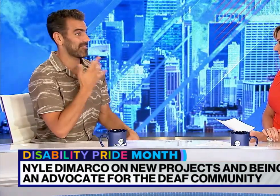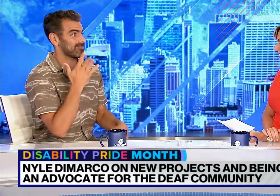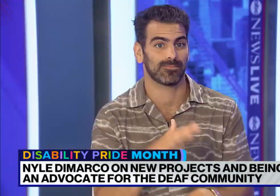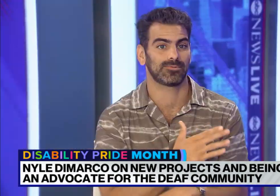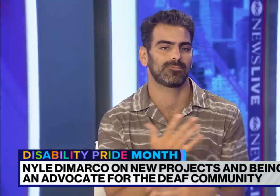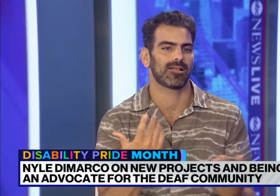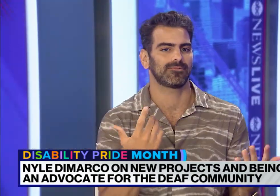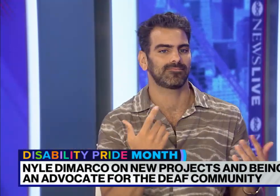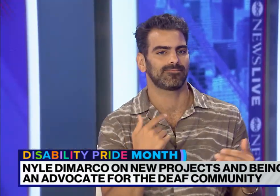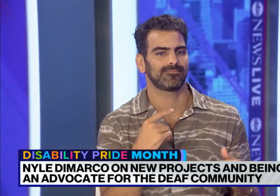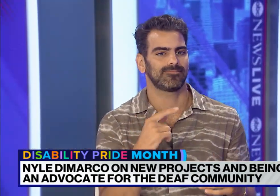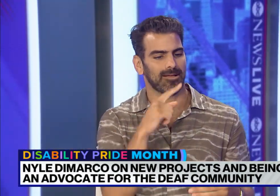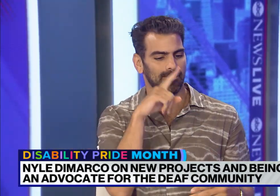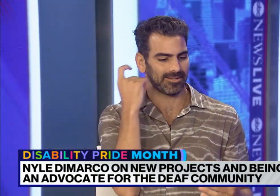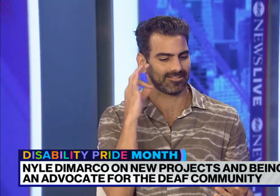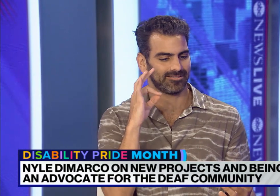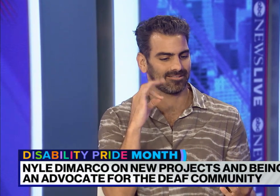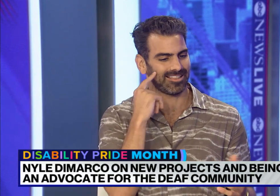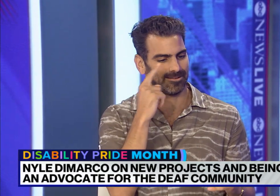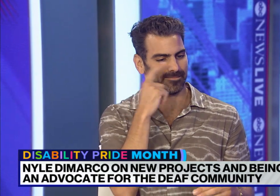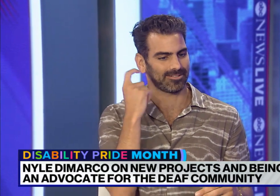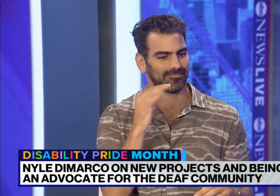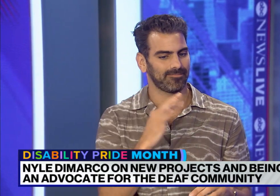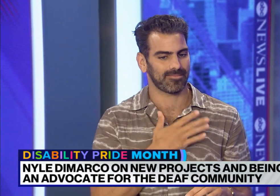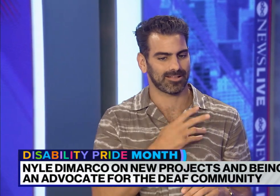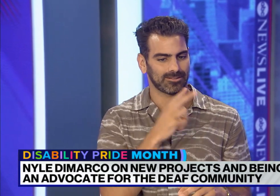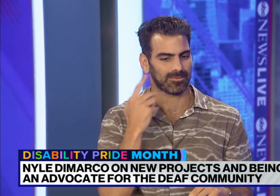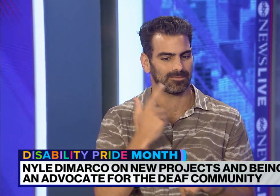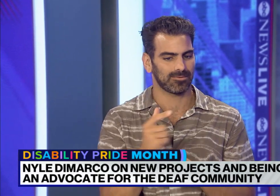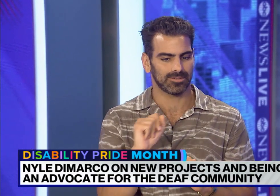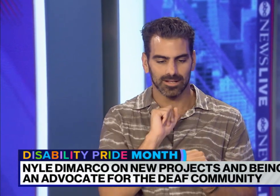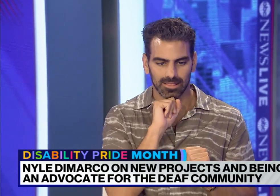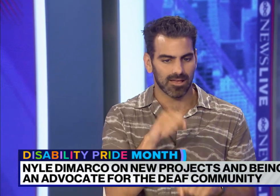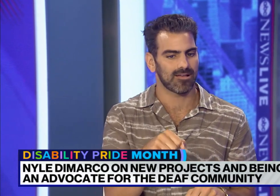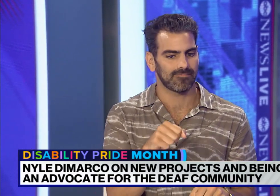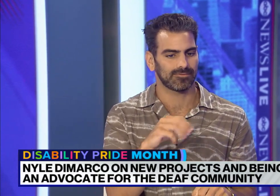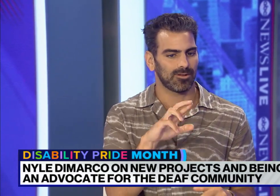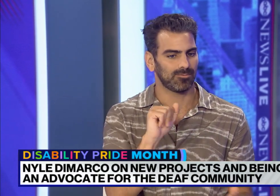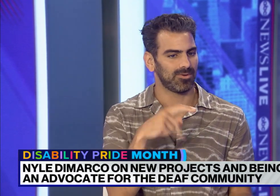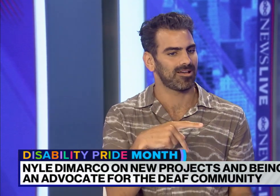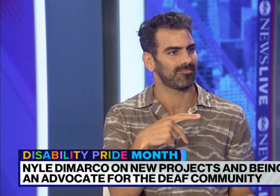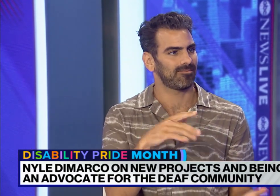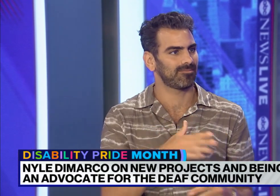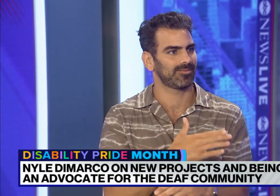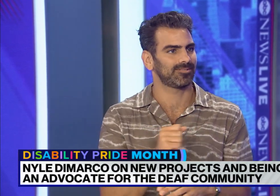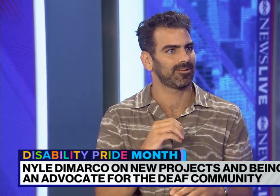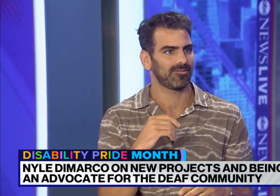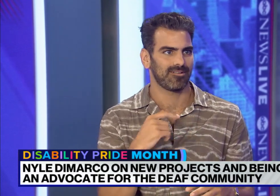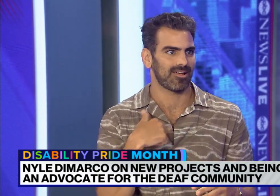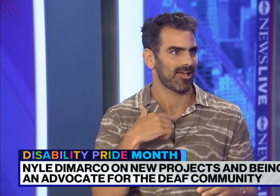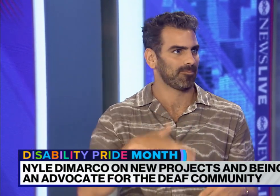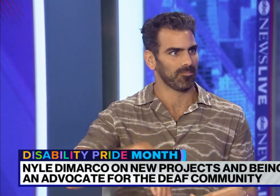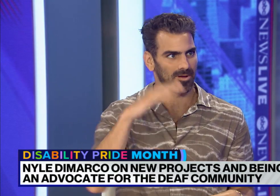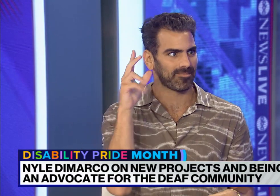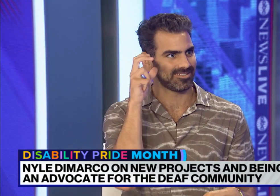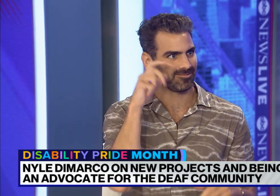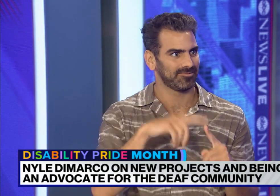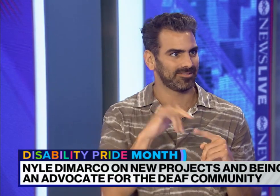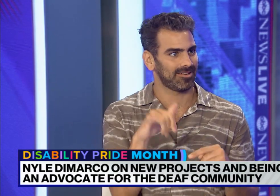Ooh. Mm, I would say because of my twin brother, I really enjoy rap. I really